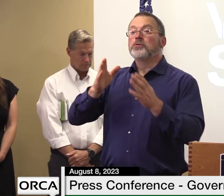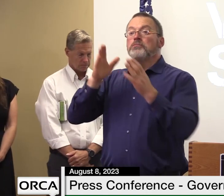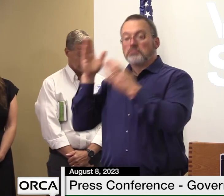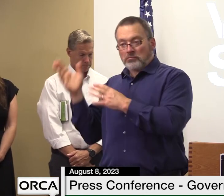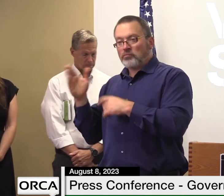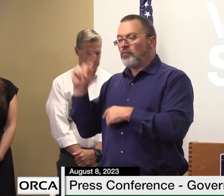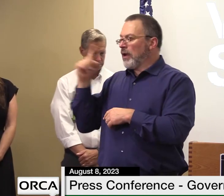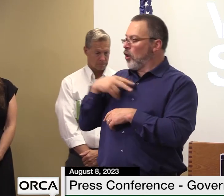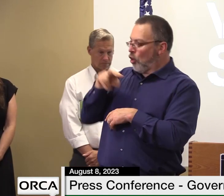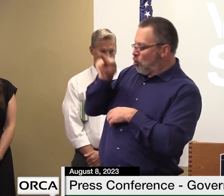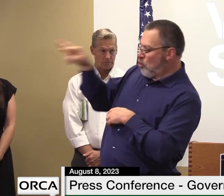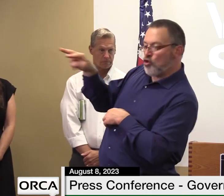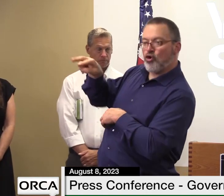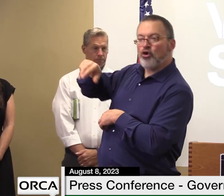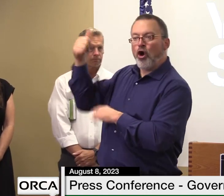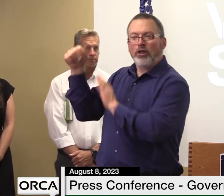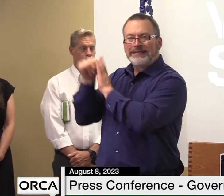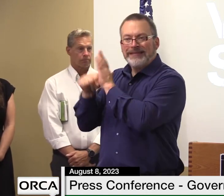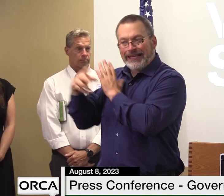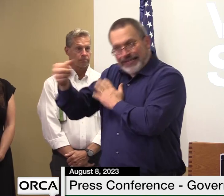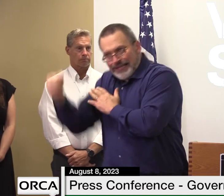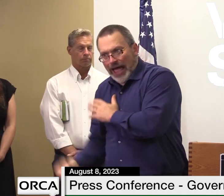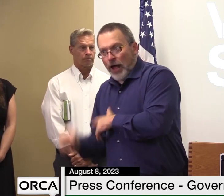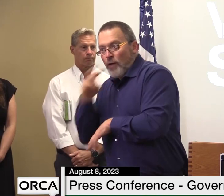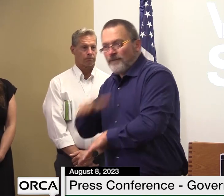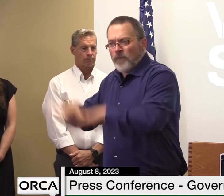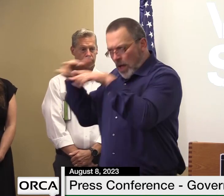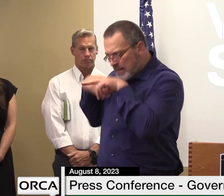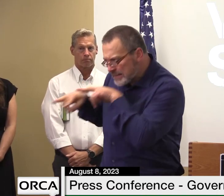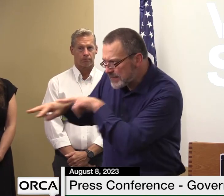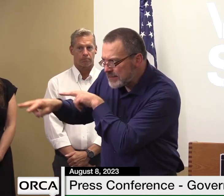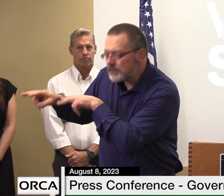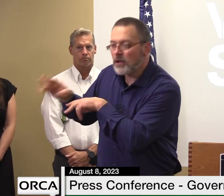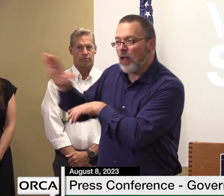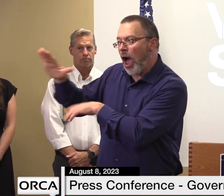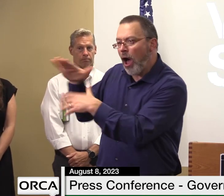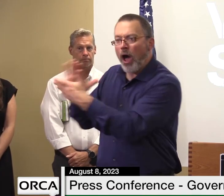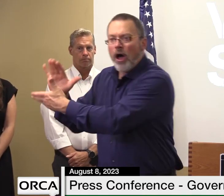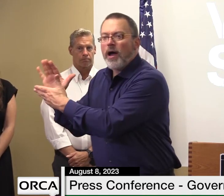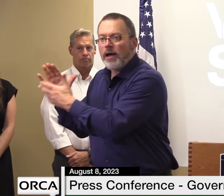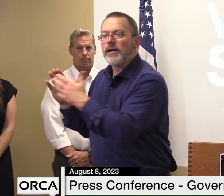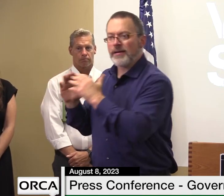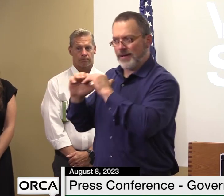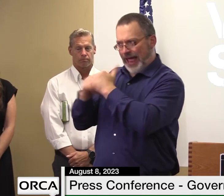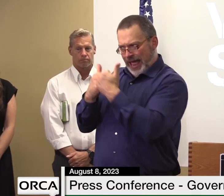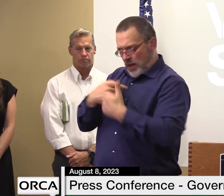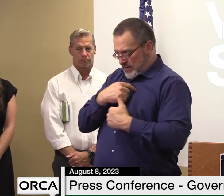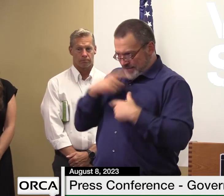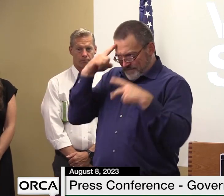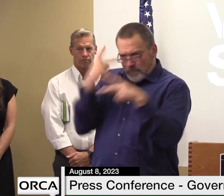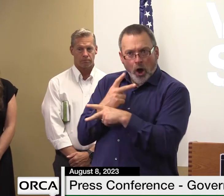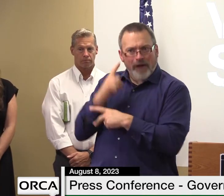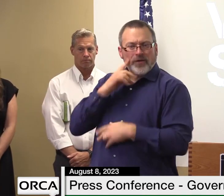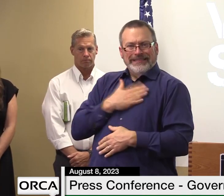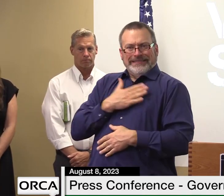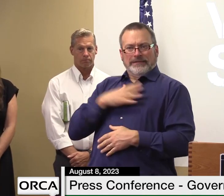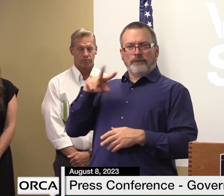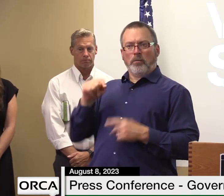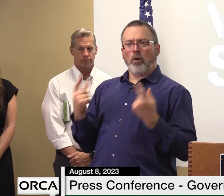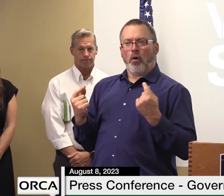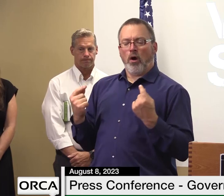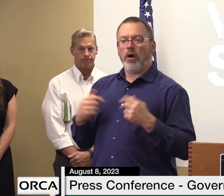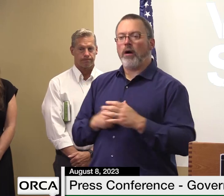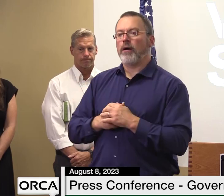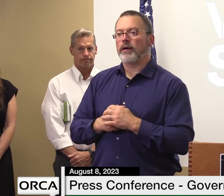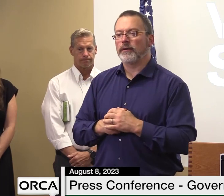so we'll learn from them and you know mitigate for the future what's the status of addison county as far